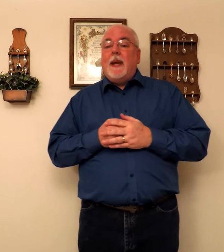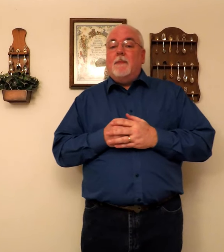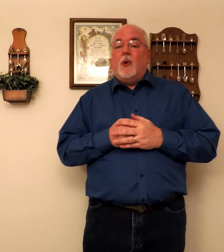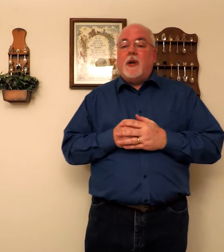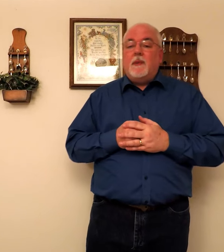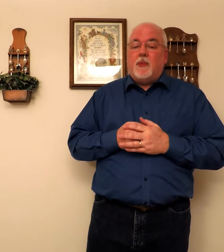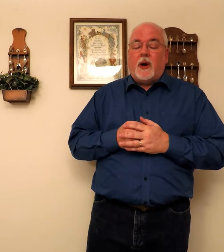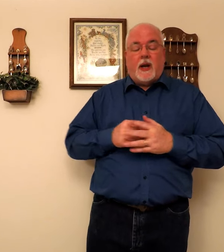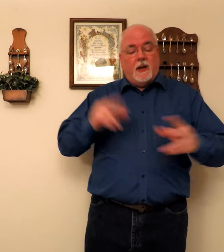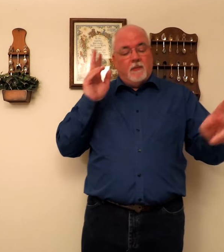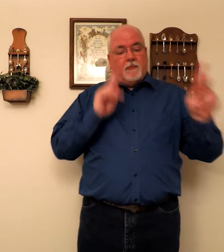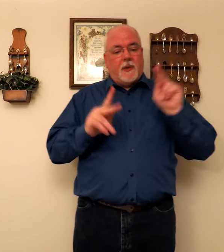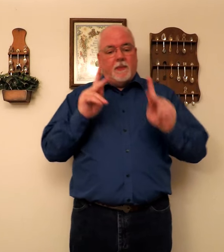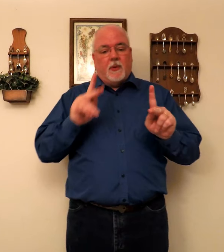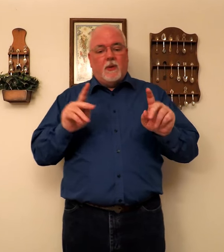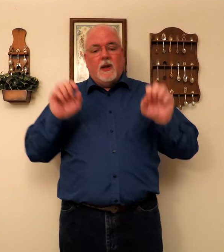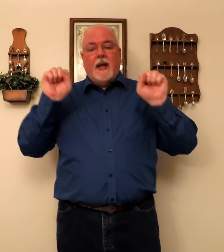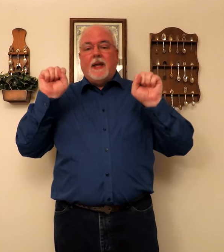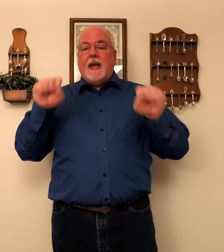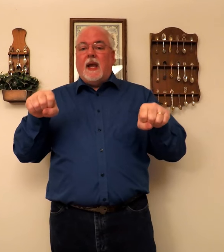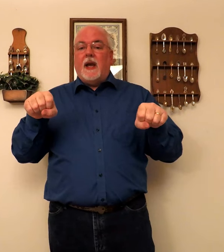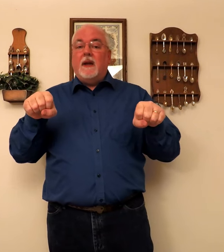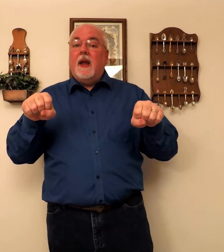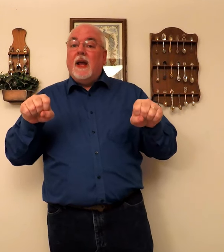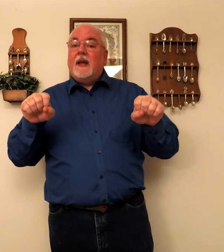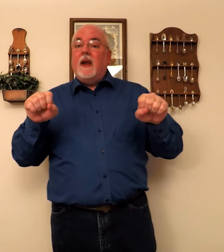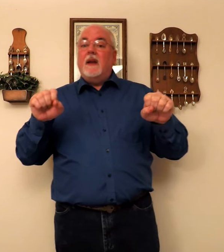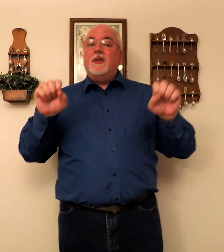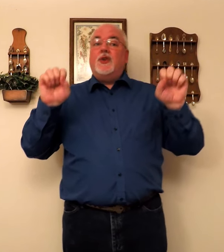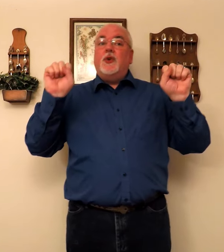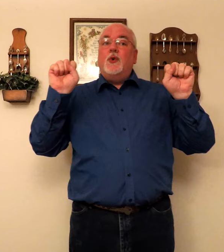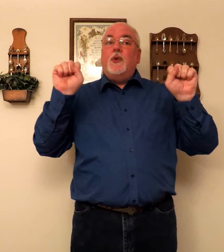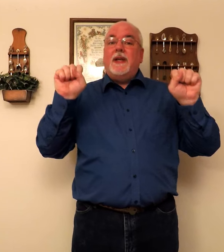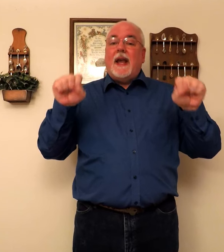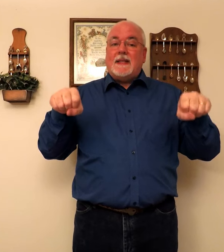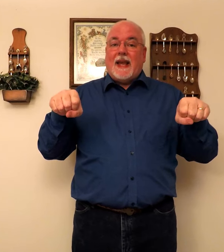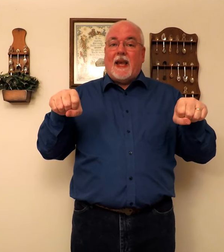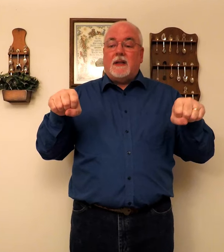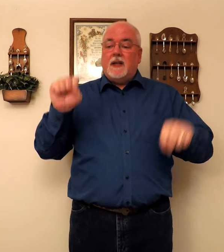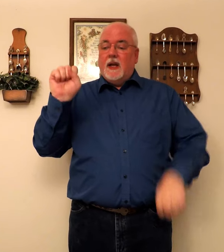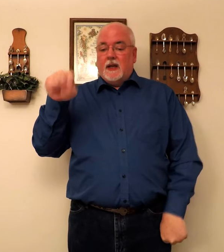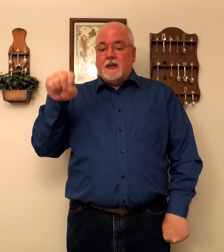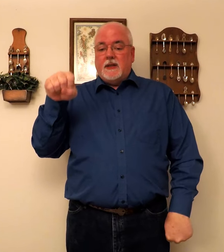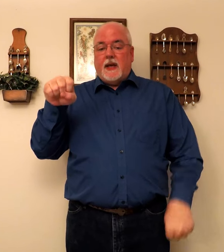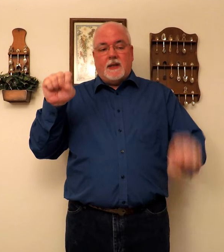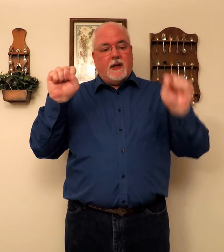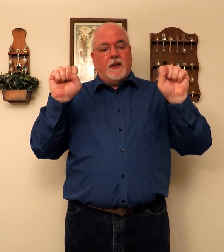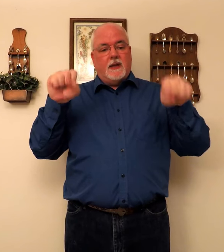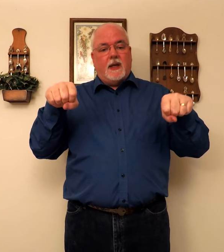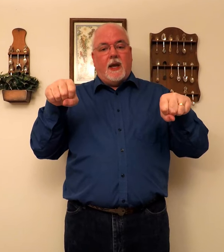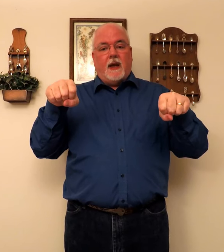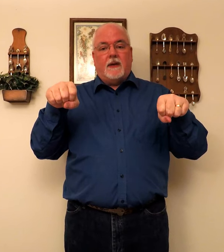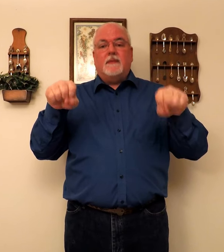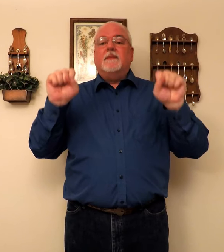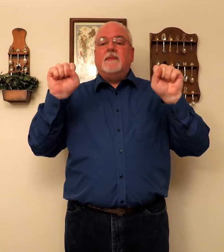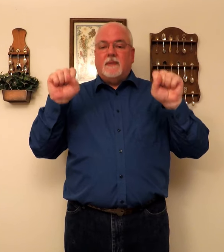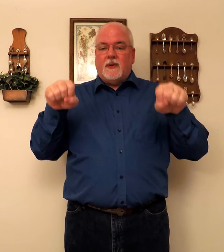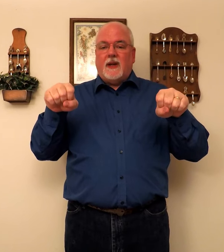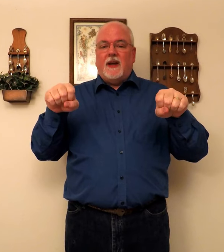People. Can pray. People. Can. Can is two yes hands. This is yes. And this is can. Okay.